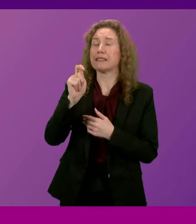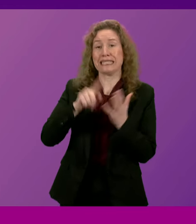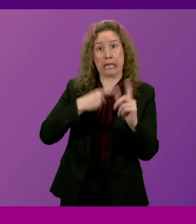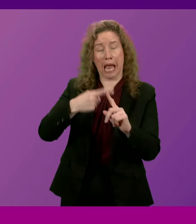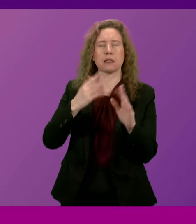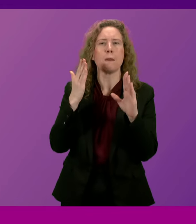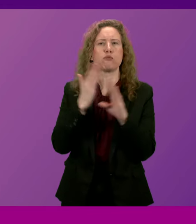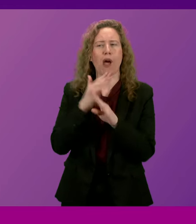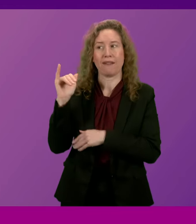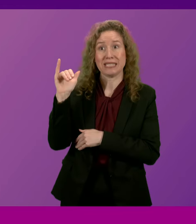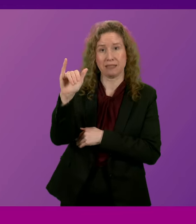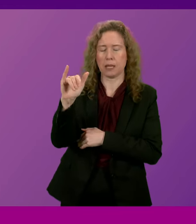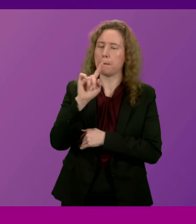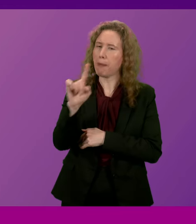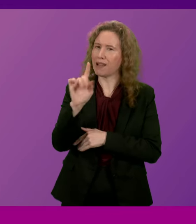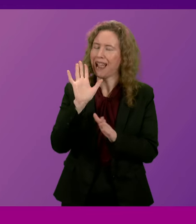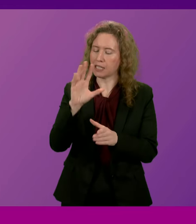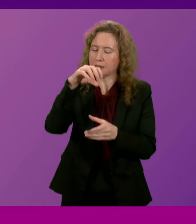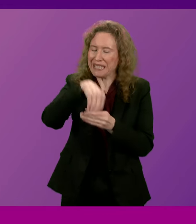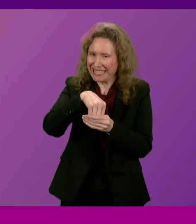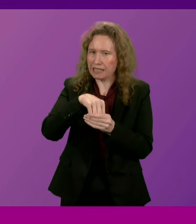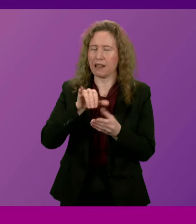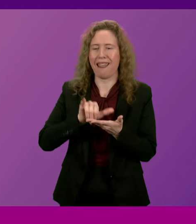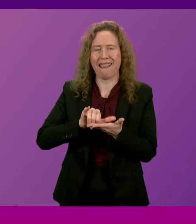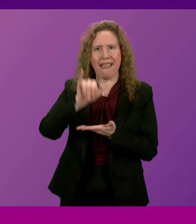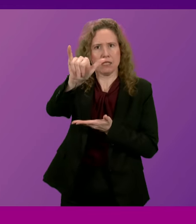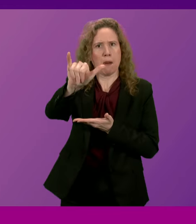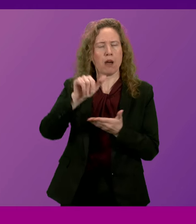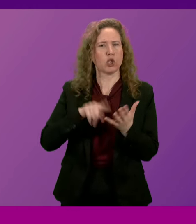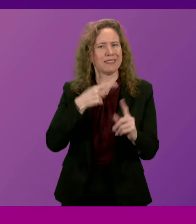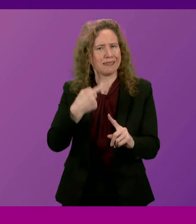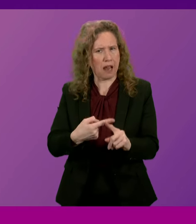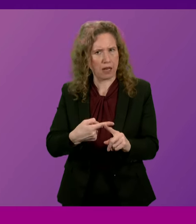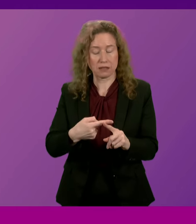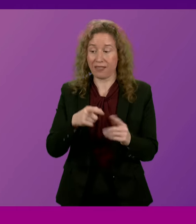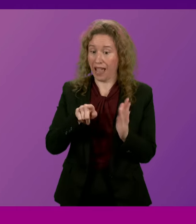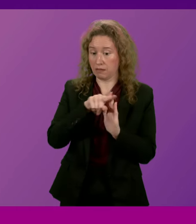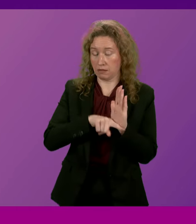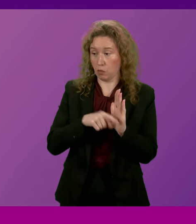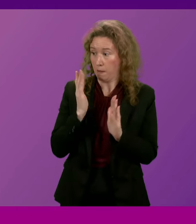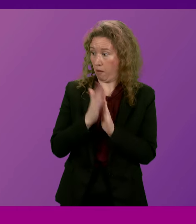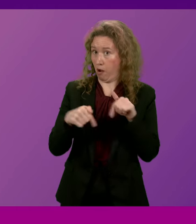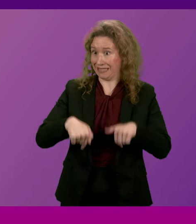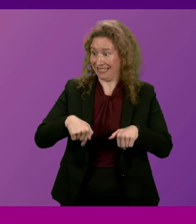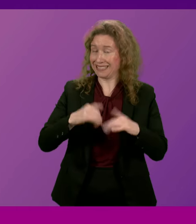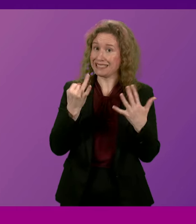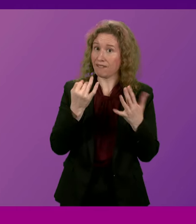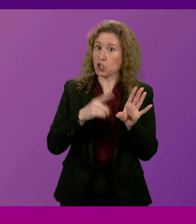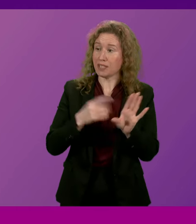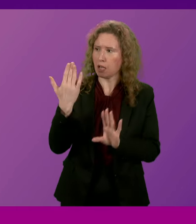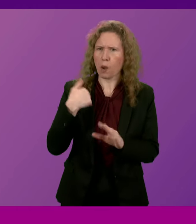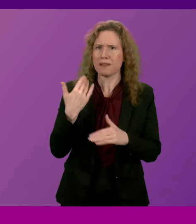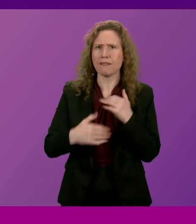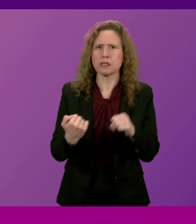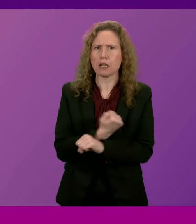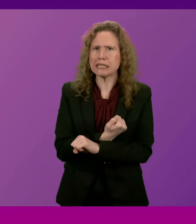assuming it was embedded in the air departure tax, legislation that this Parliament passed seven years ago but hasn't